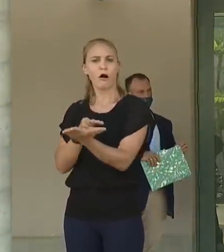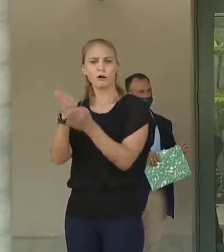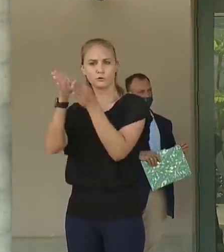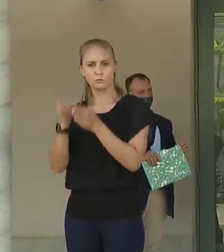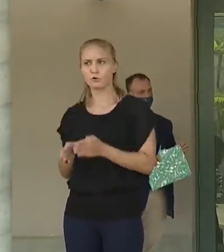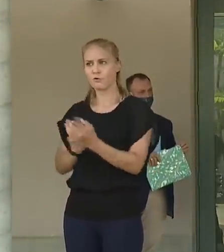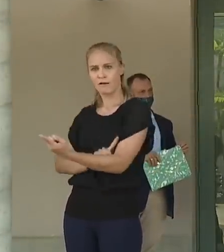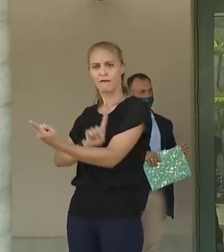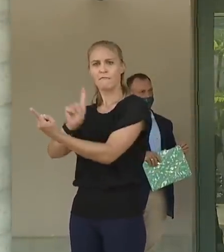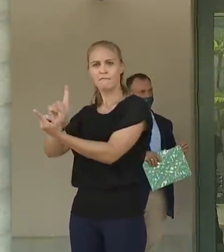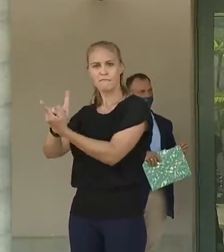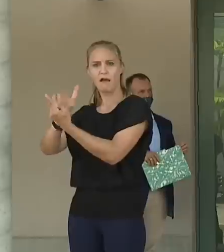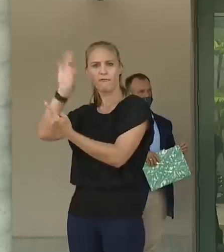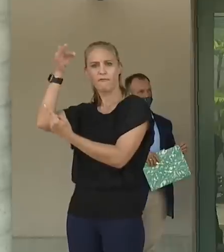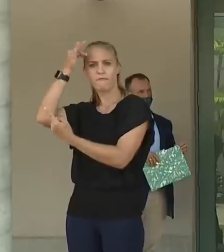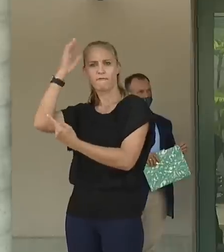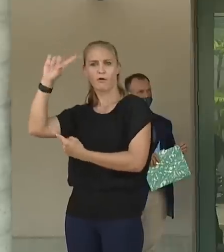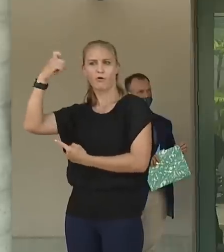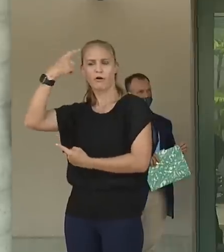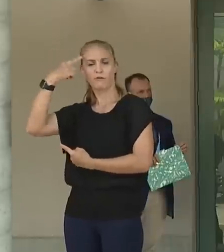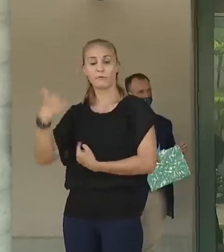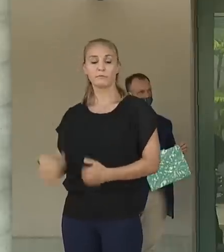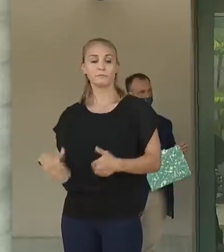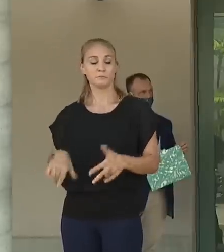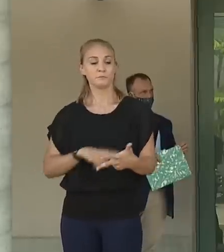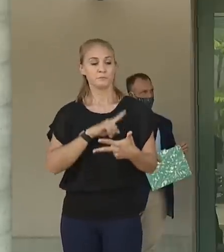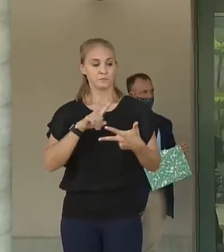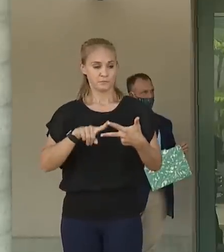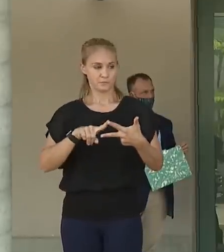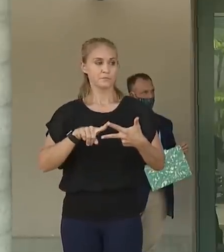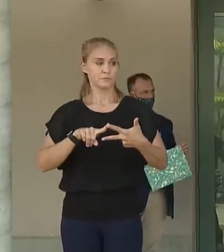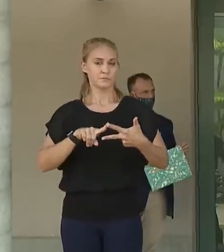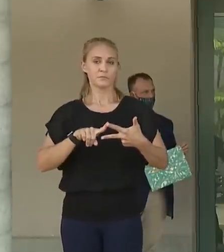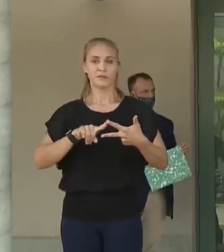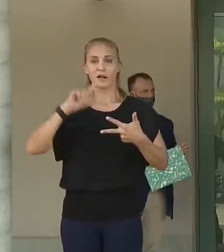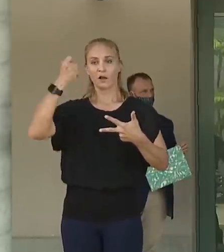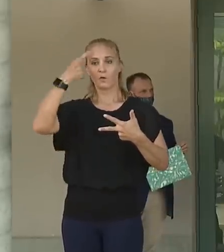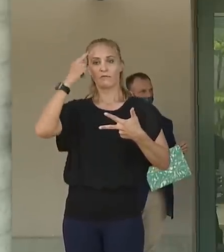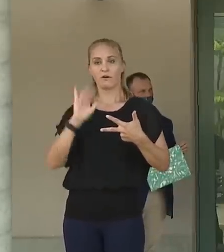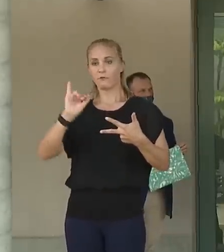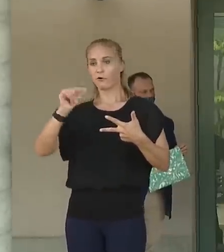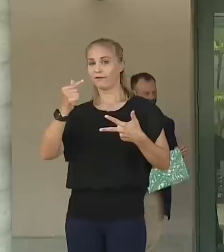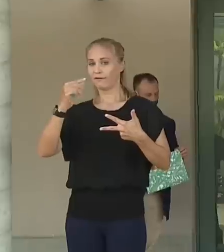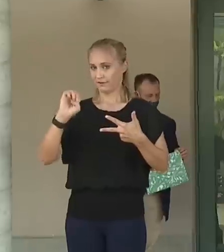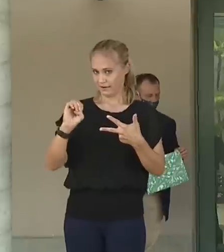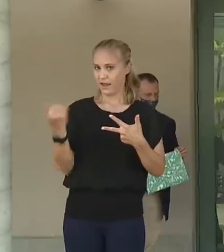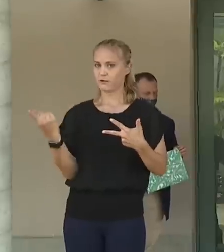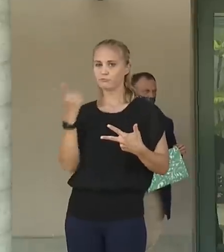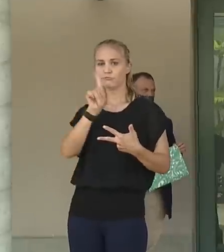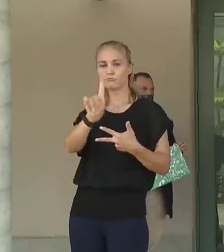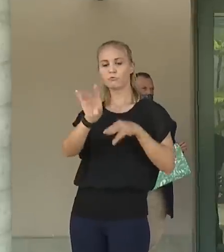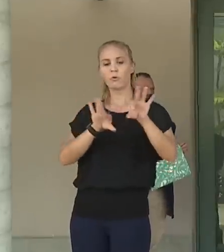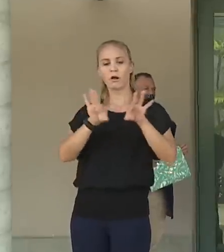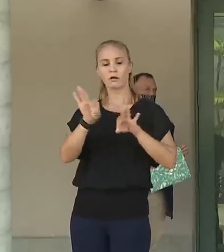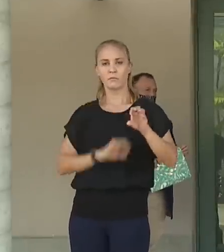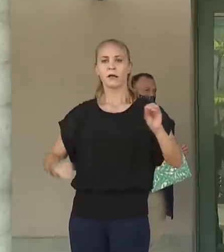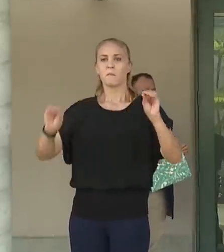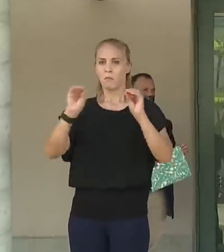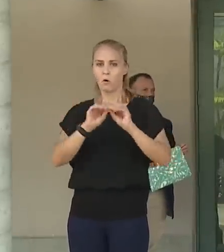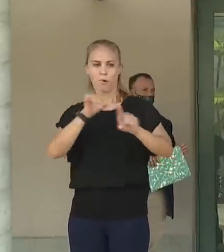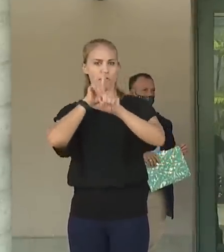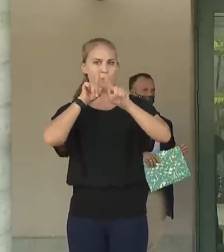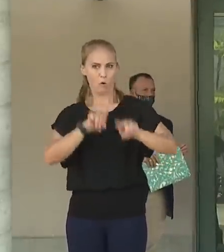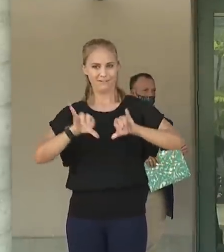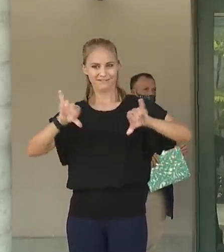from the federal government. We have Governor Ige here, who can talk more about the order.